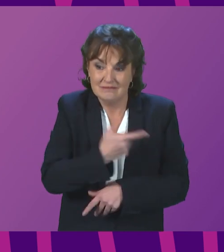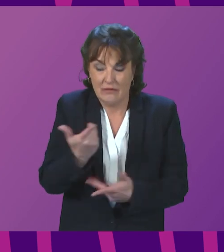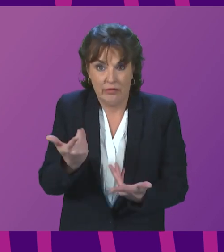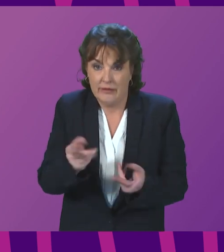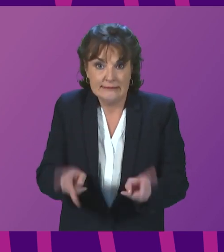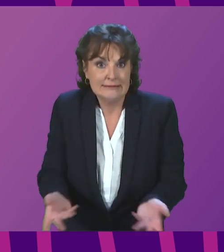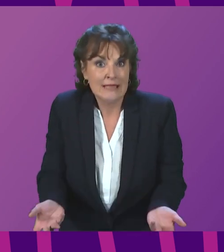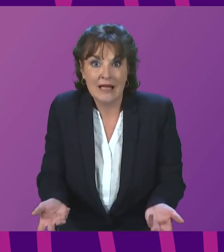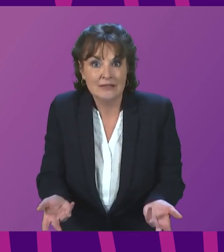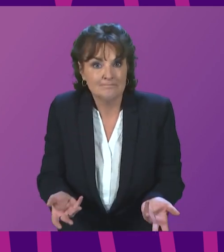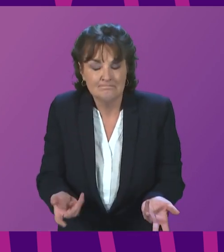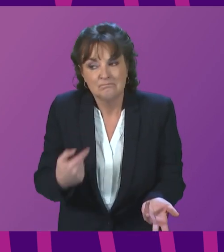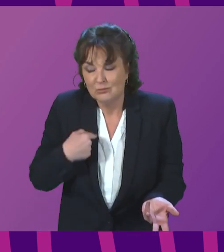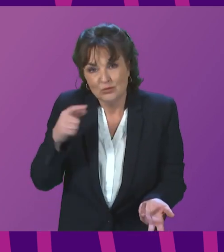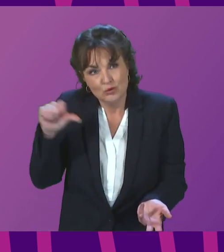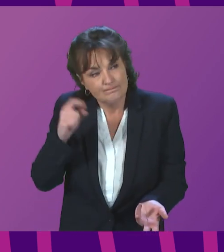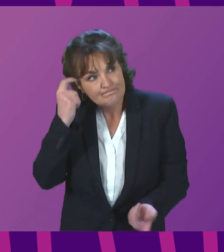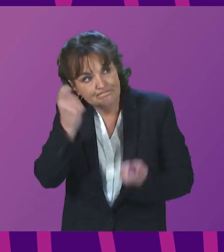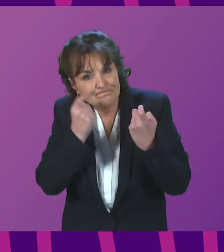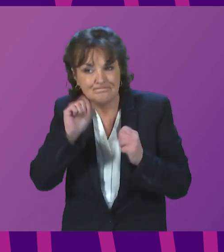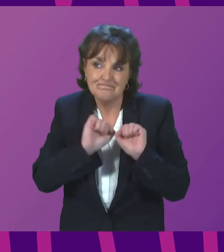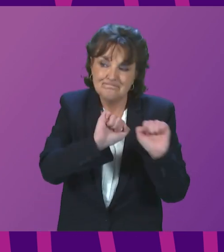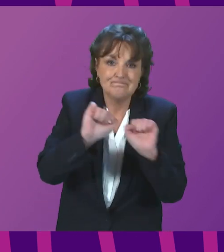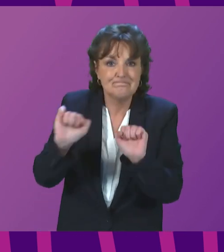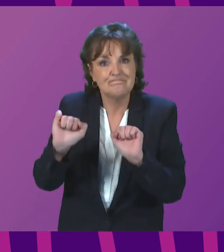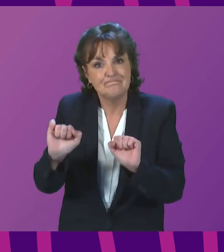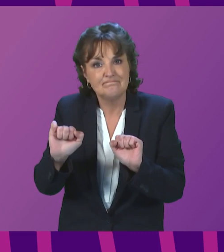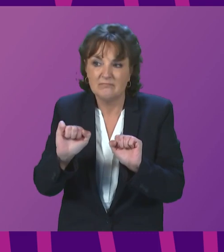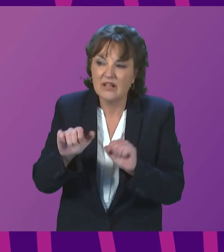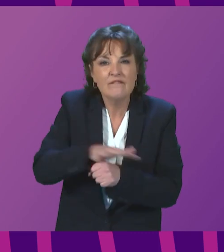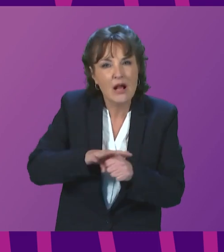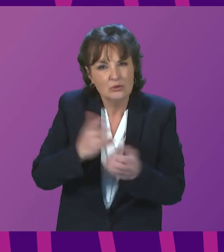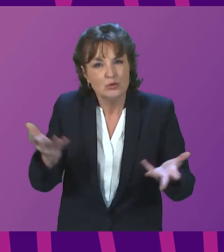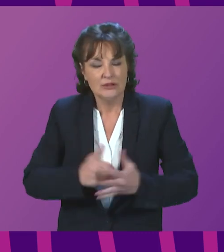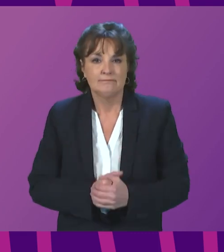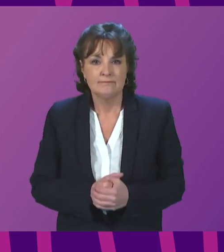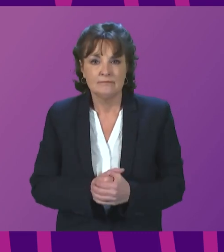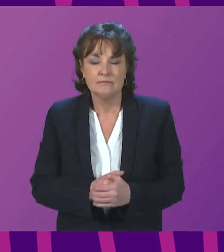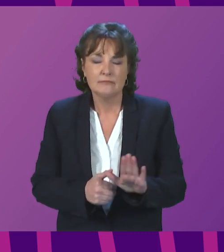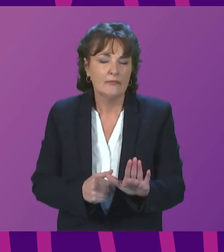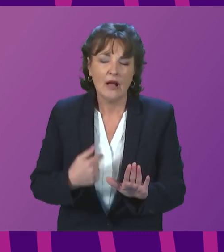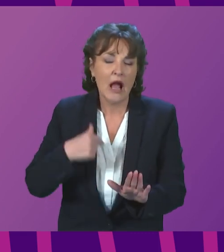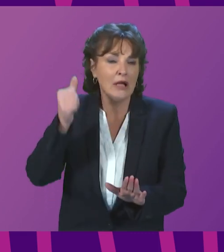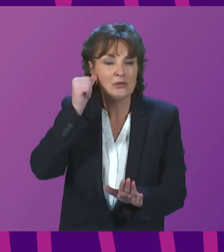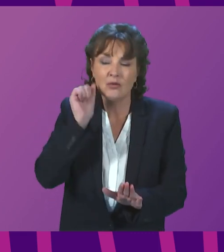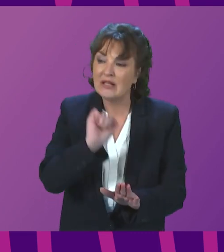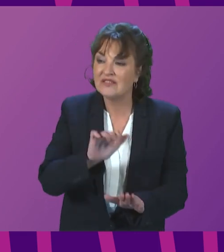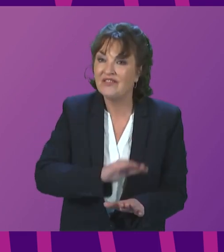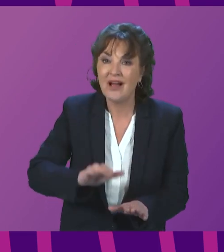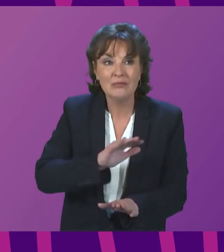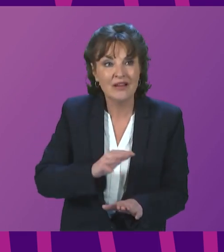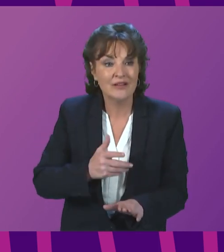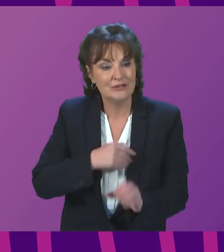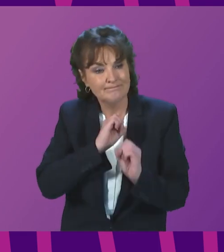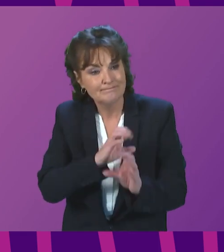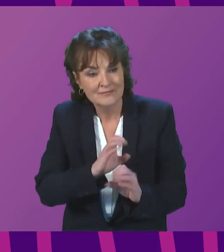and I think we should all be thinking of them today. This will be of no comfort, I am sure, to his loved ones, but I think it